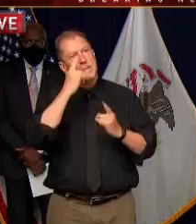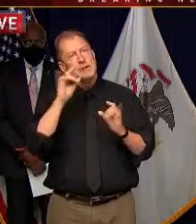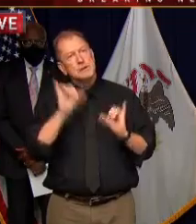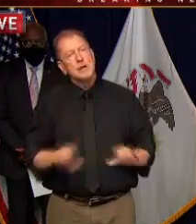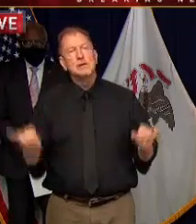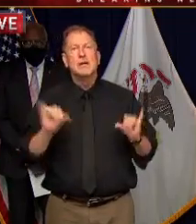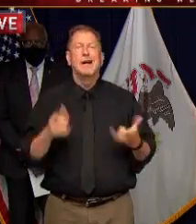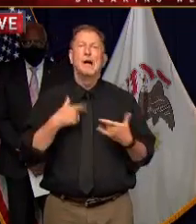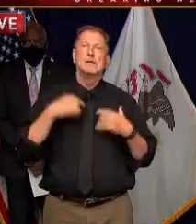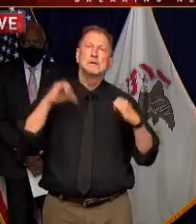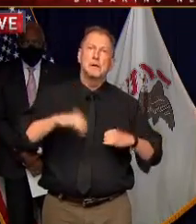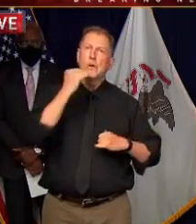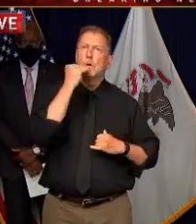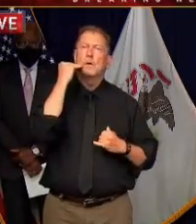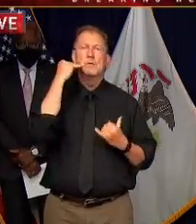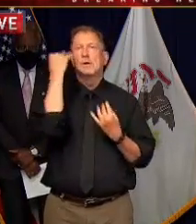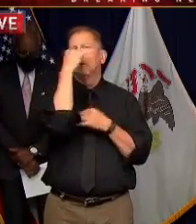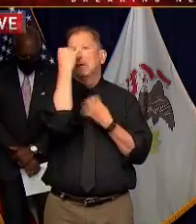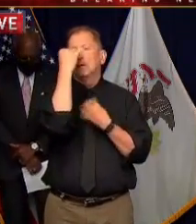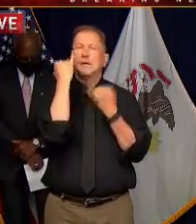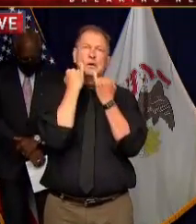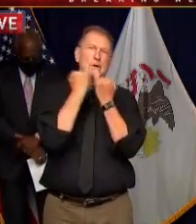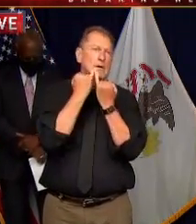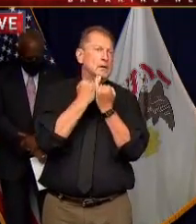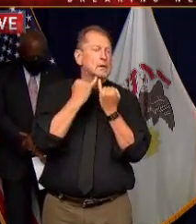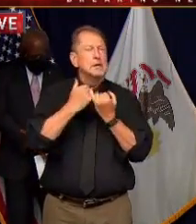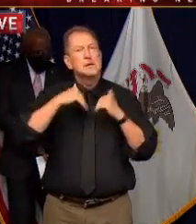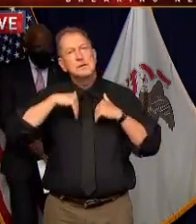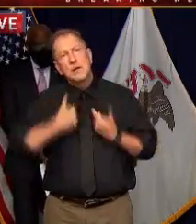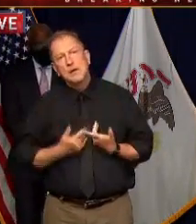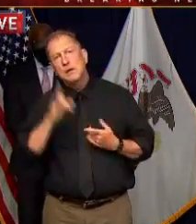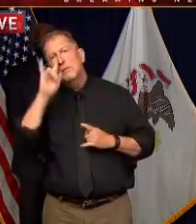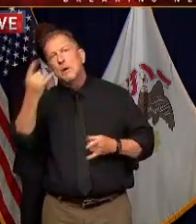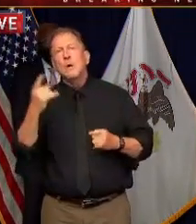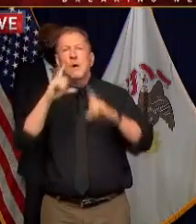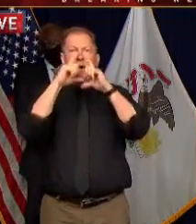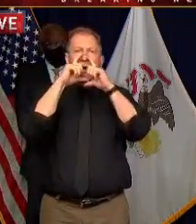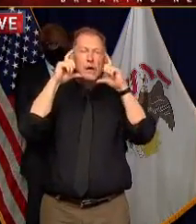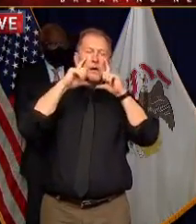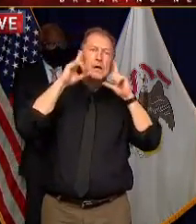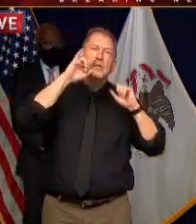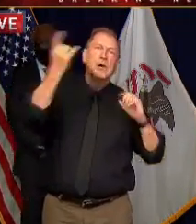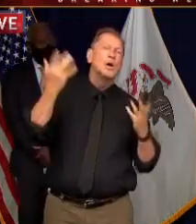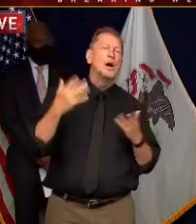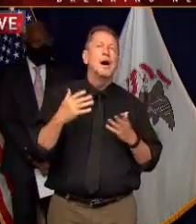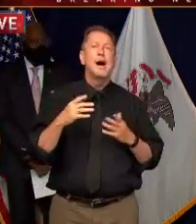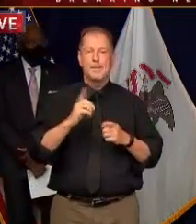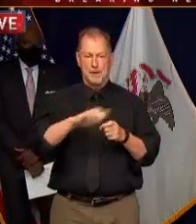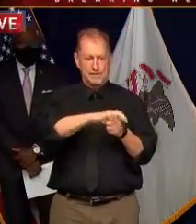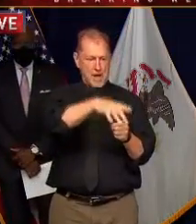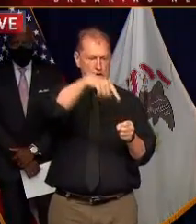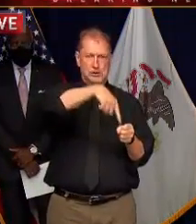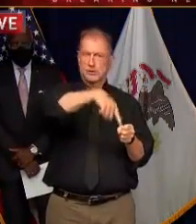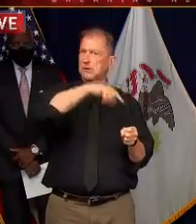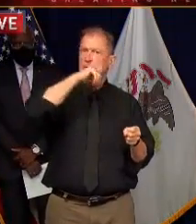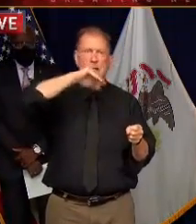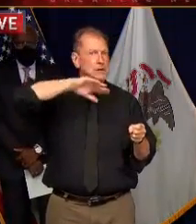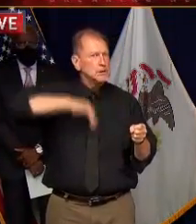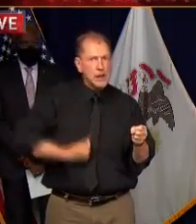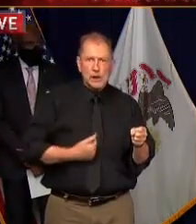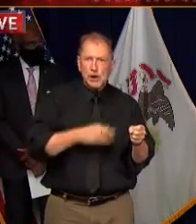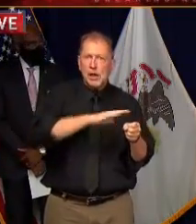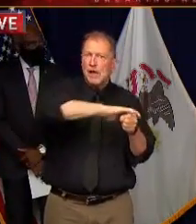staying home they're tired of wearing face coverings but again as I've said the virus is not tired this virus